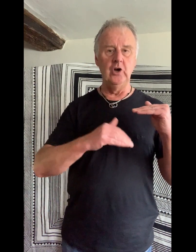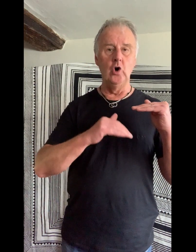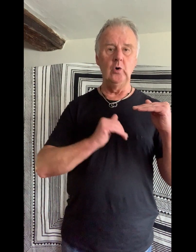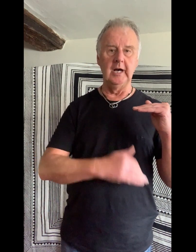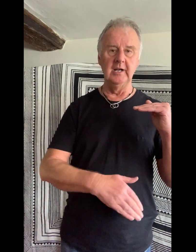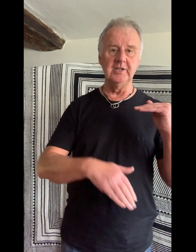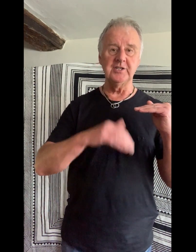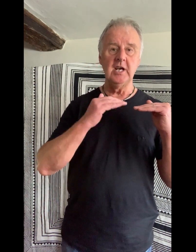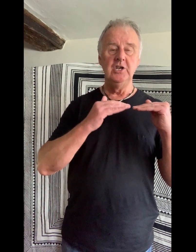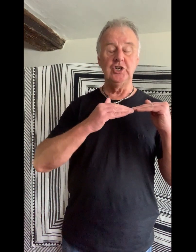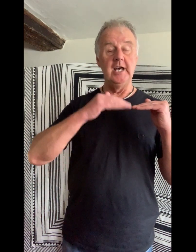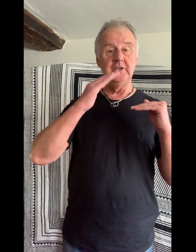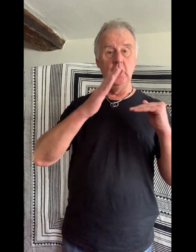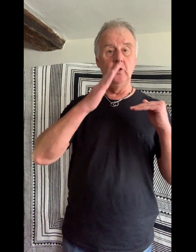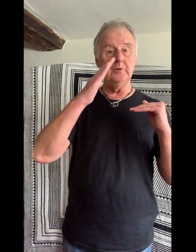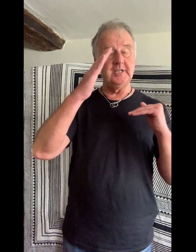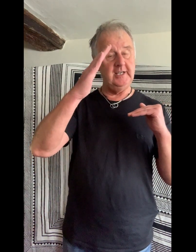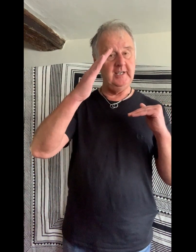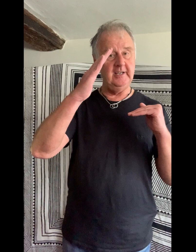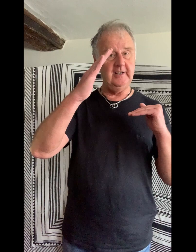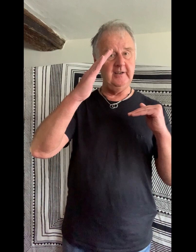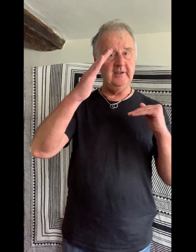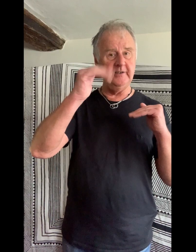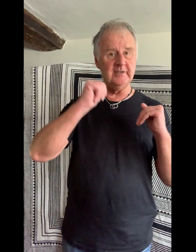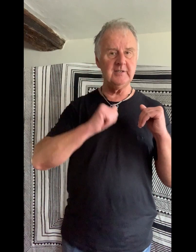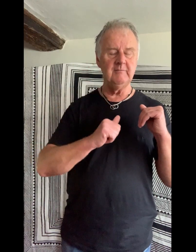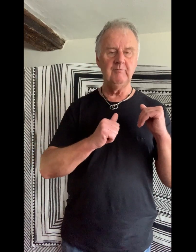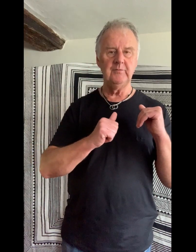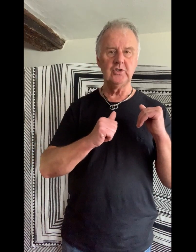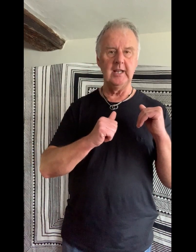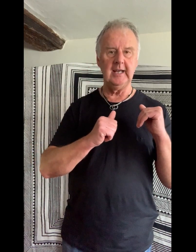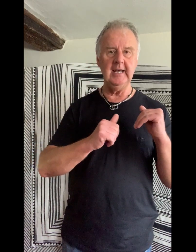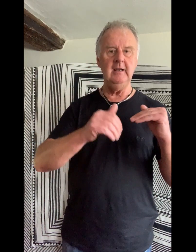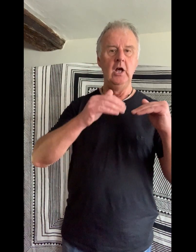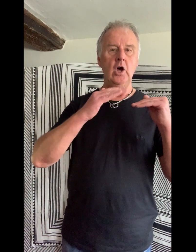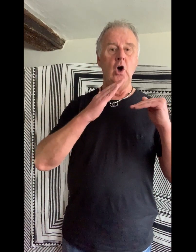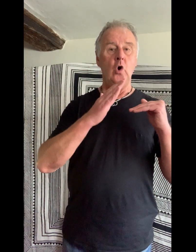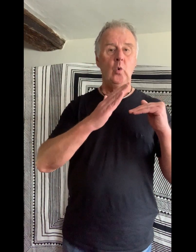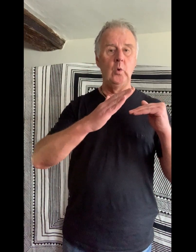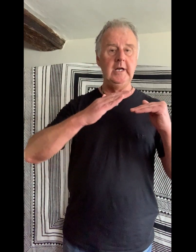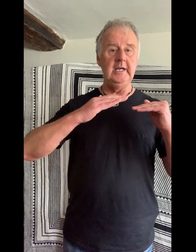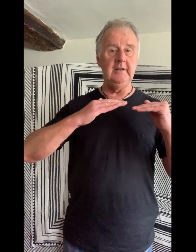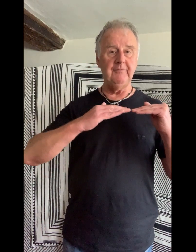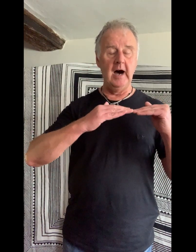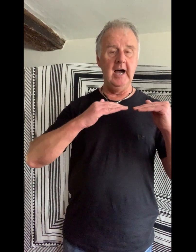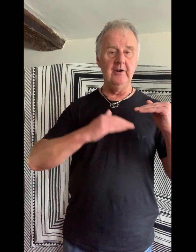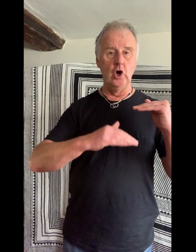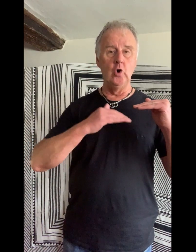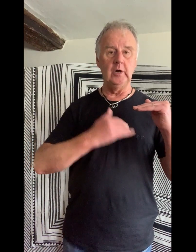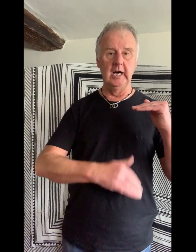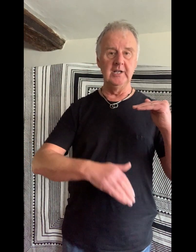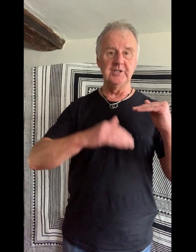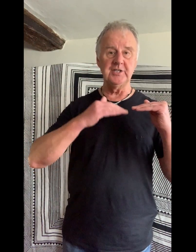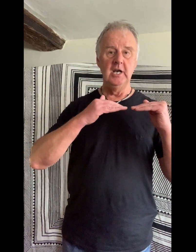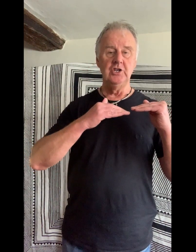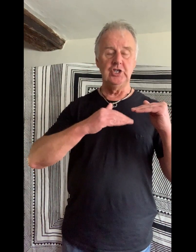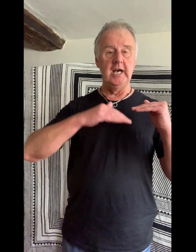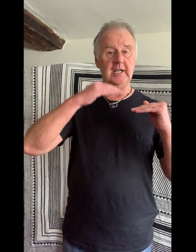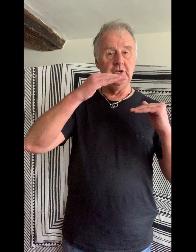no guns. Shed no tears. Try that again. We'd fire no guns. Shed